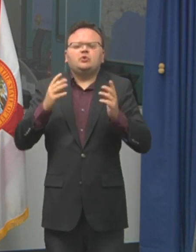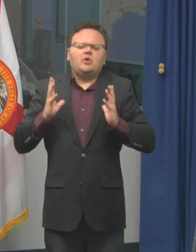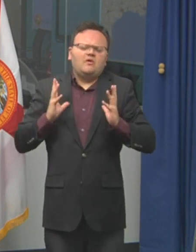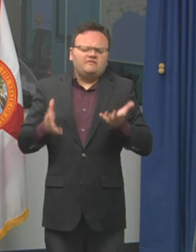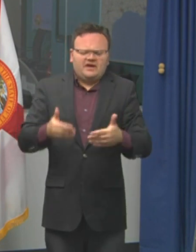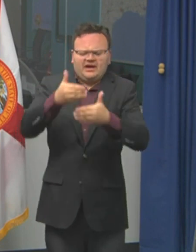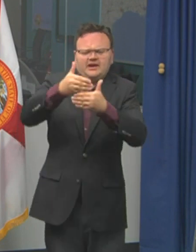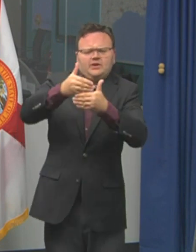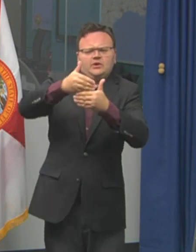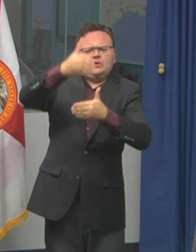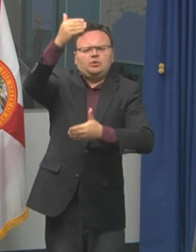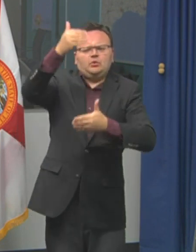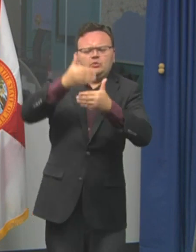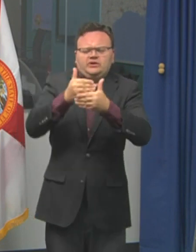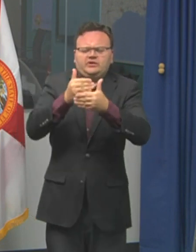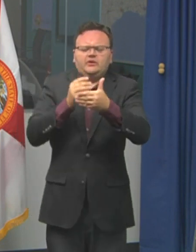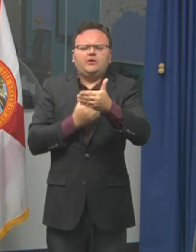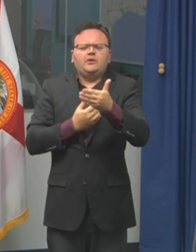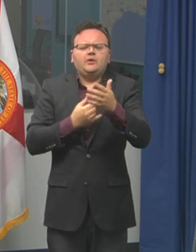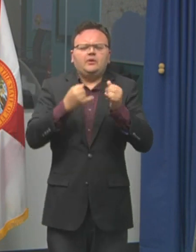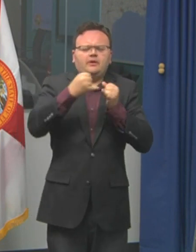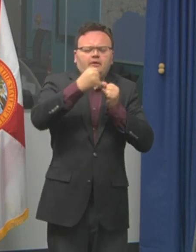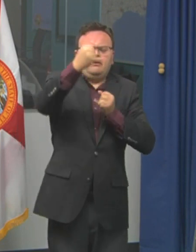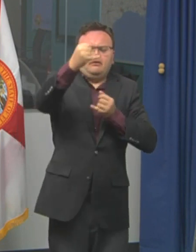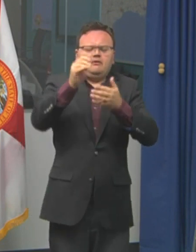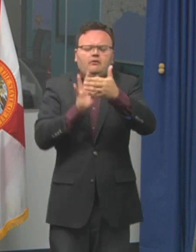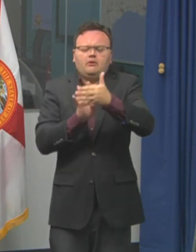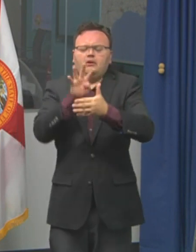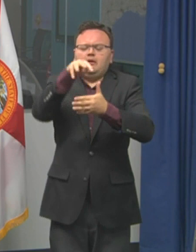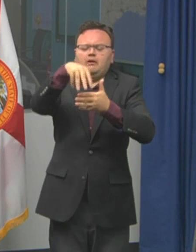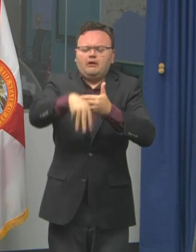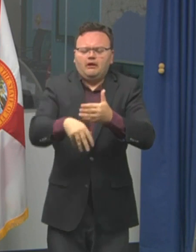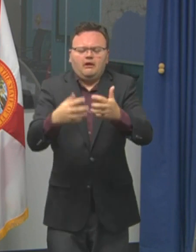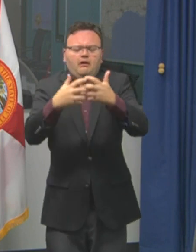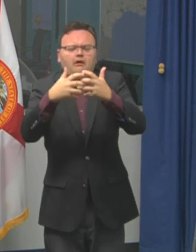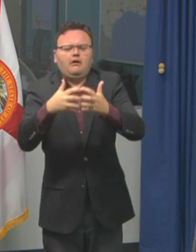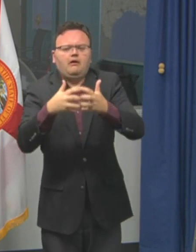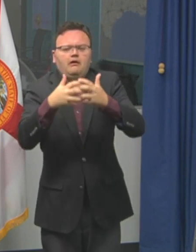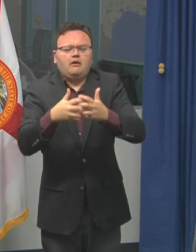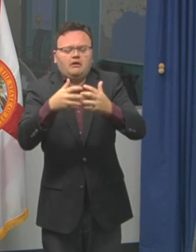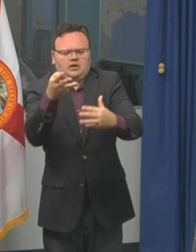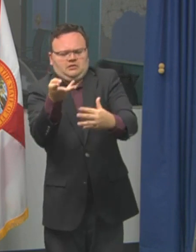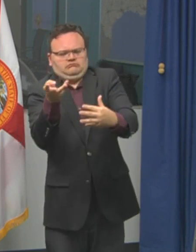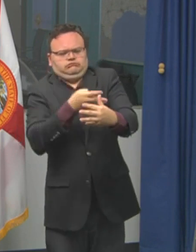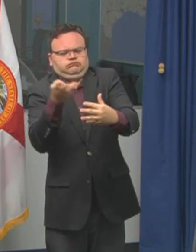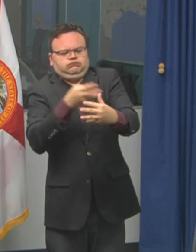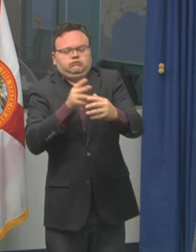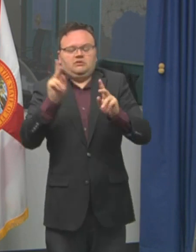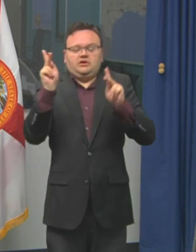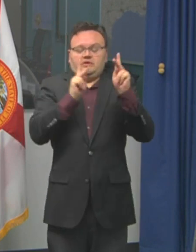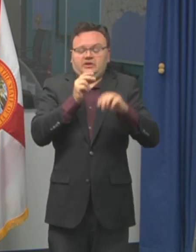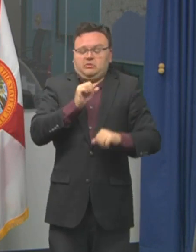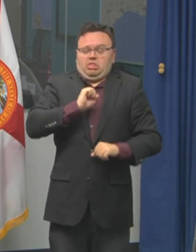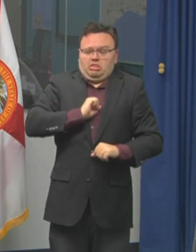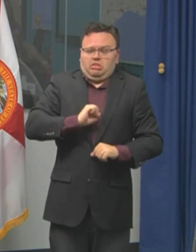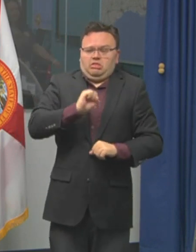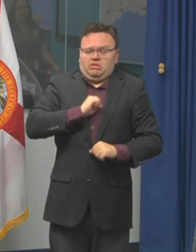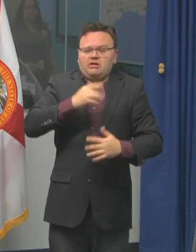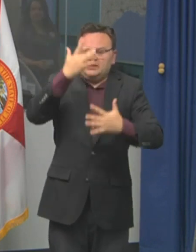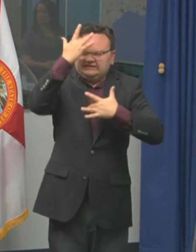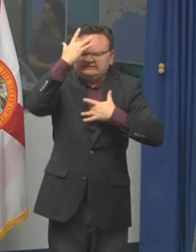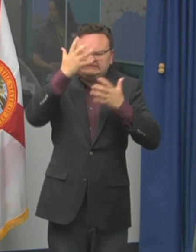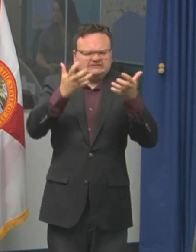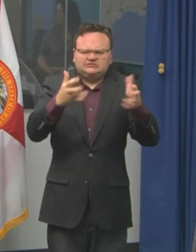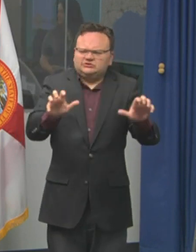window open with the power cords running and the exhaust comes into the house. As Kevin Guthrie and I have pointed out over the last couple days,